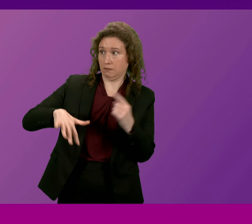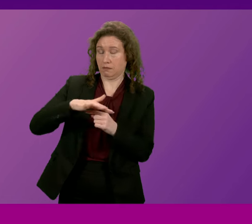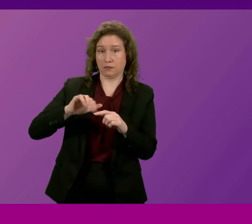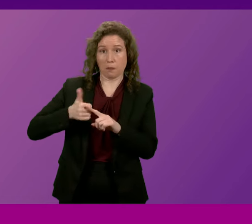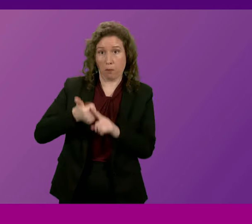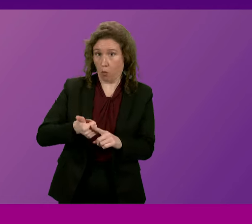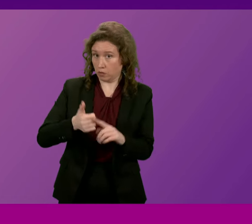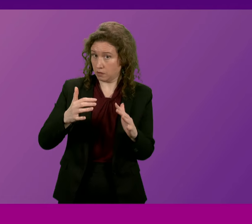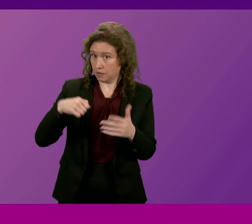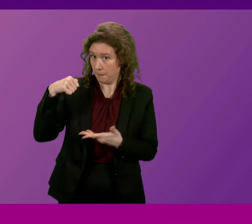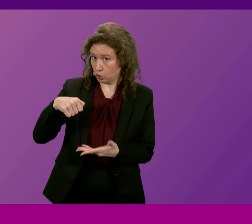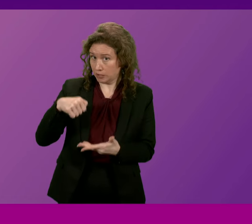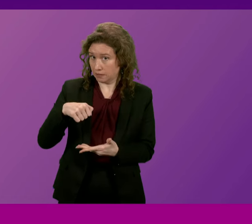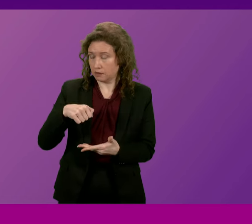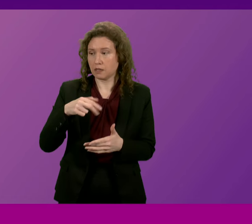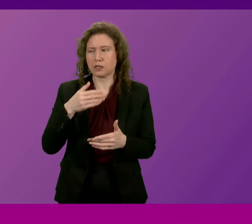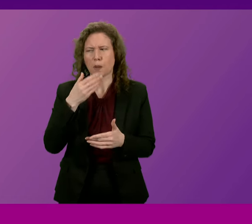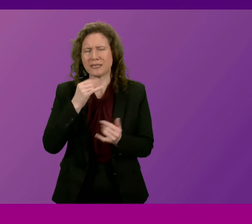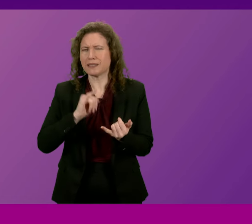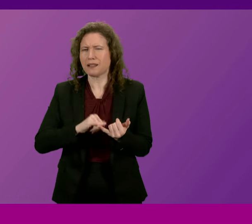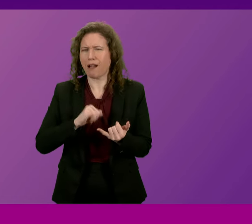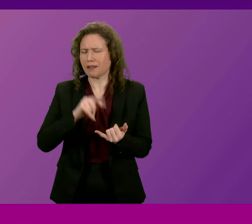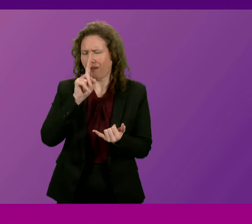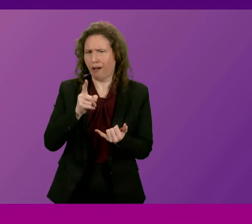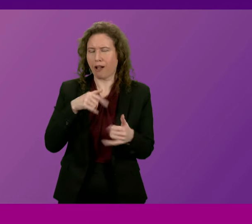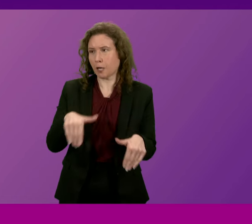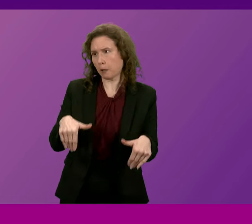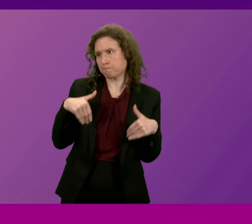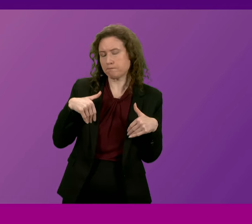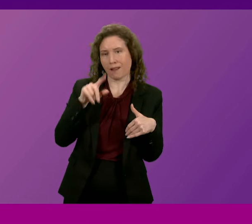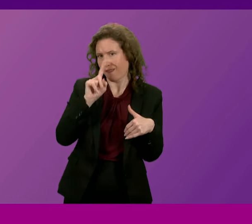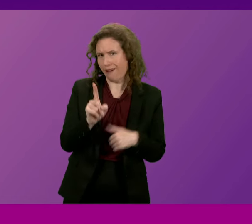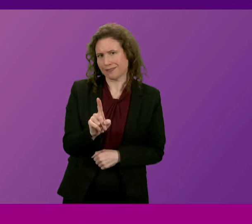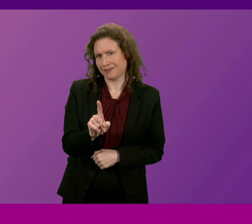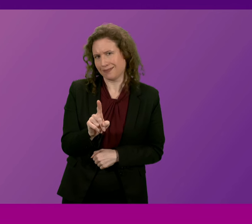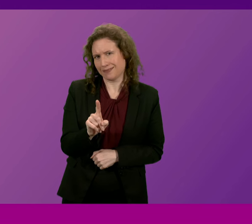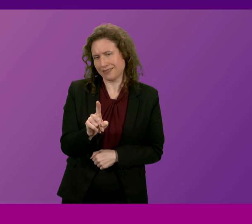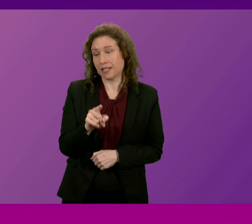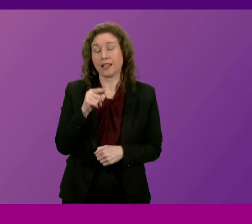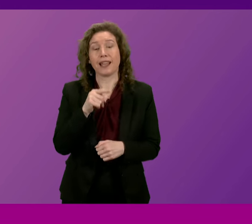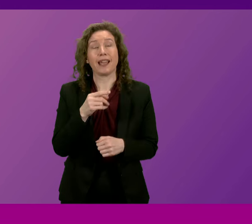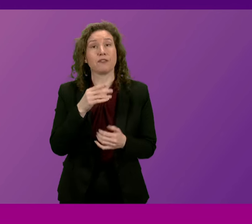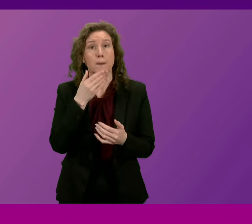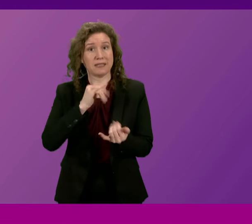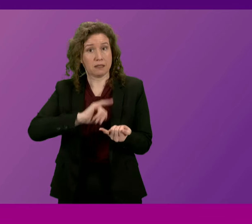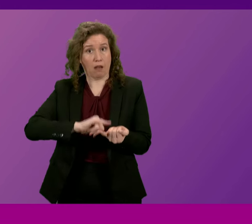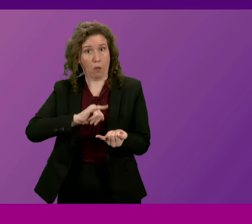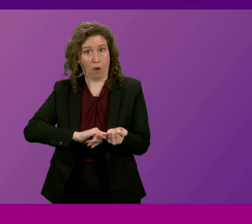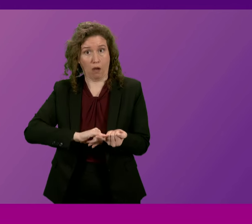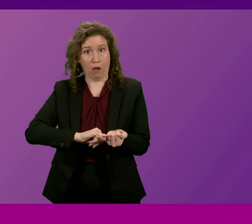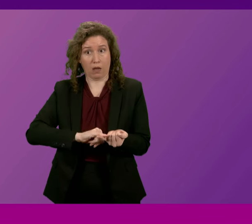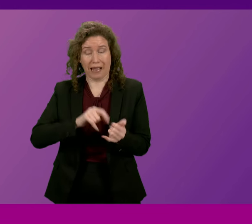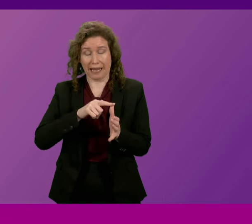Budget. So, Mr Sarwar is not an innocent bystander on that question. If Mr Sarwar